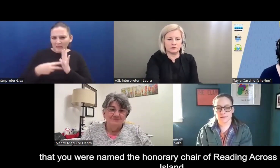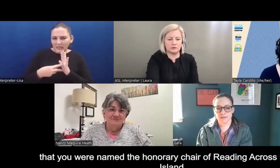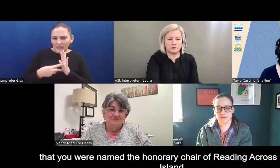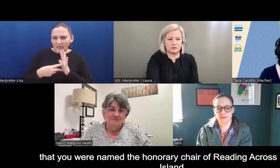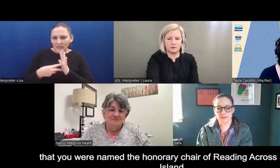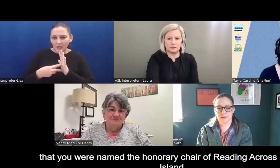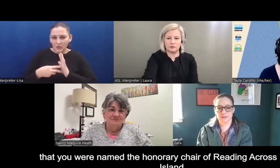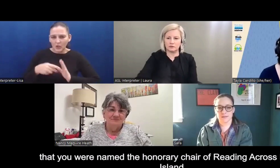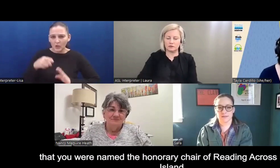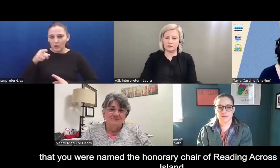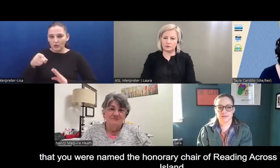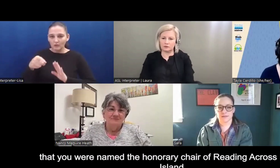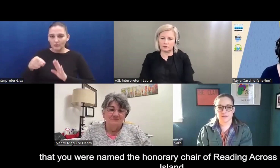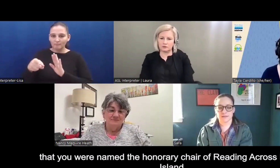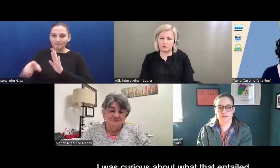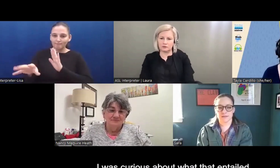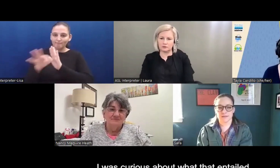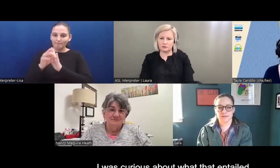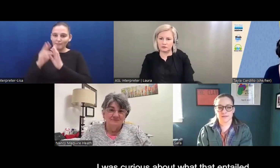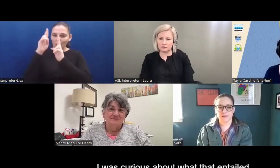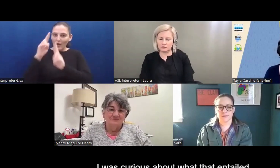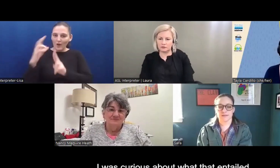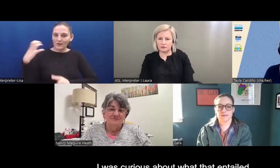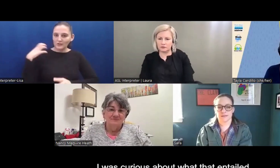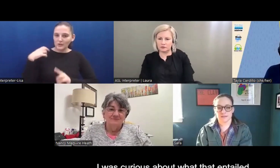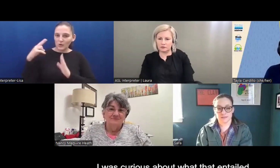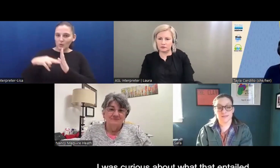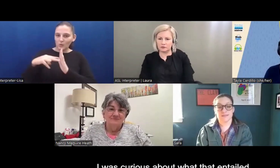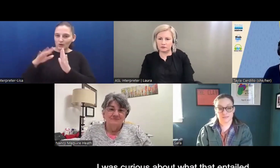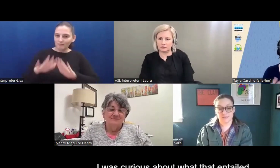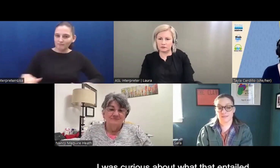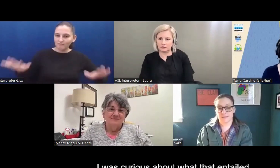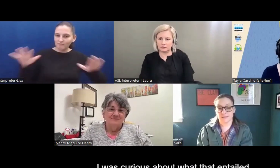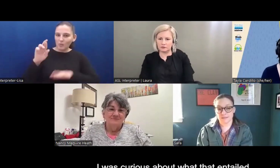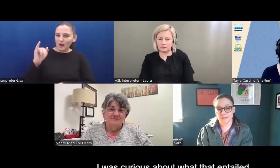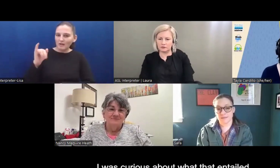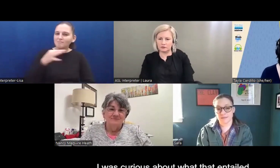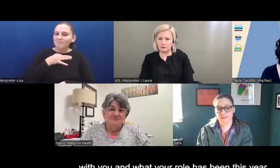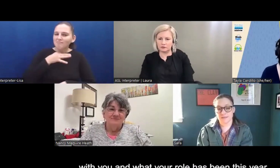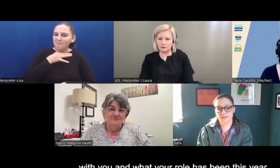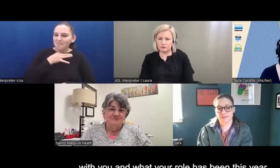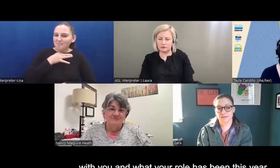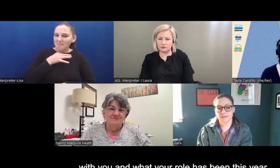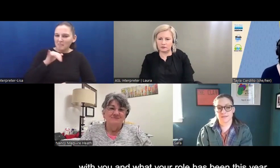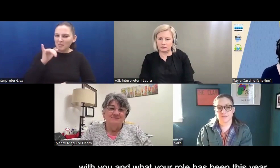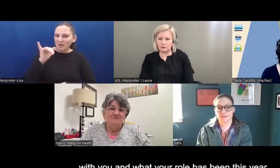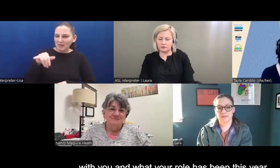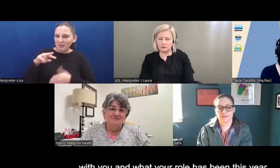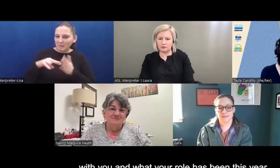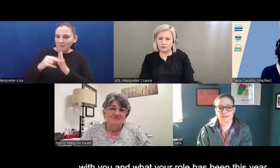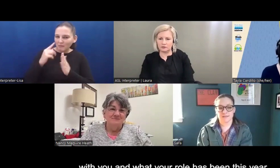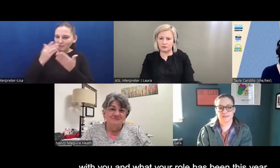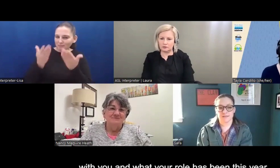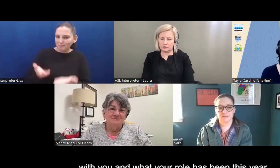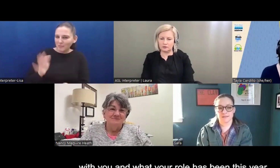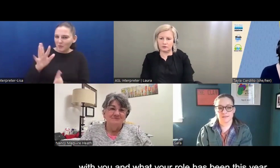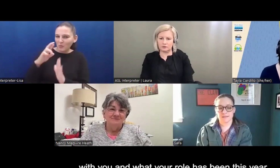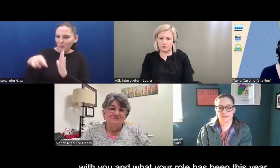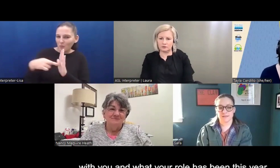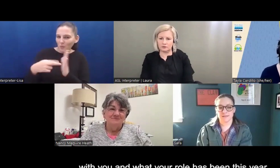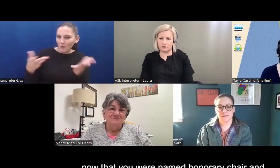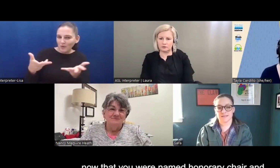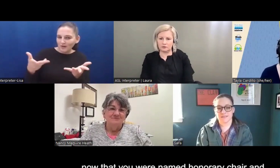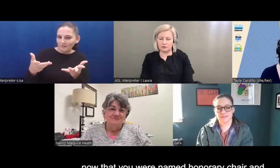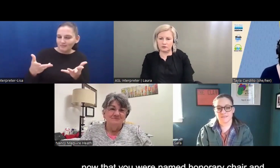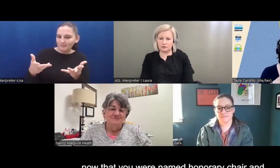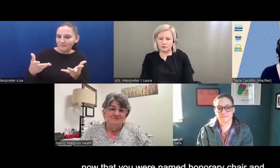that you were named the honorary chair of Read Across Rhode Island. And so I was kind of curious what that has entailed with you and what your role within Read Across Rhode Island